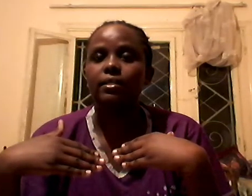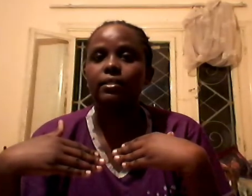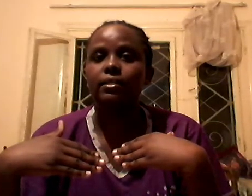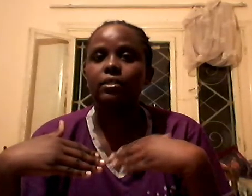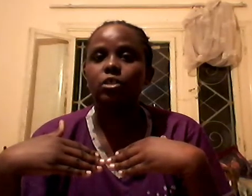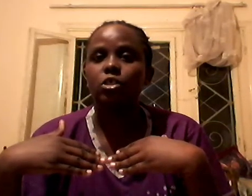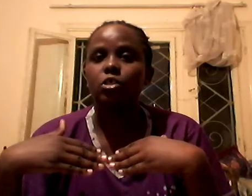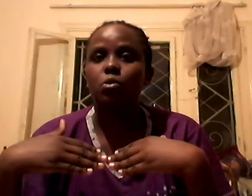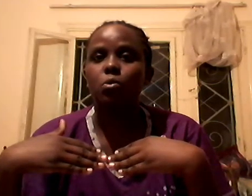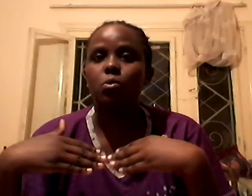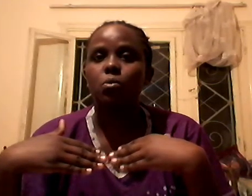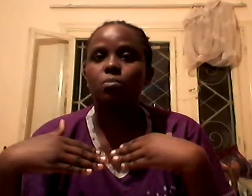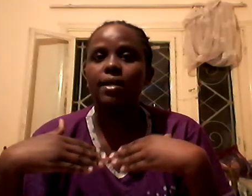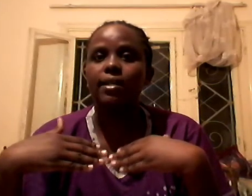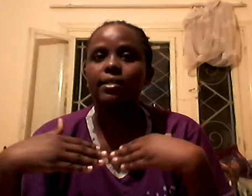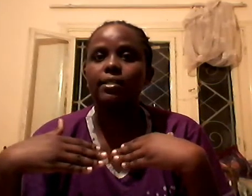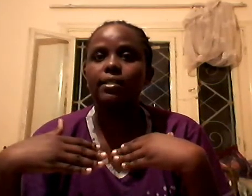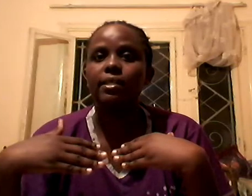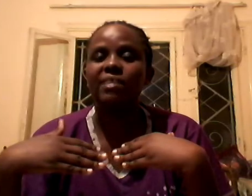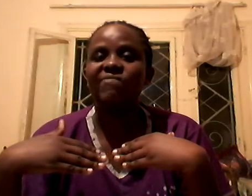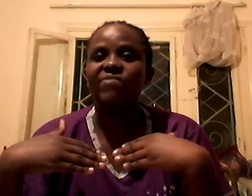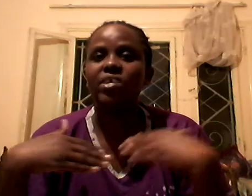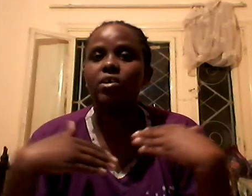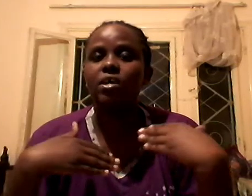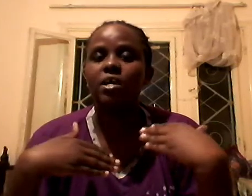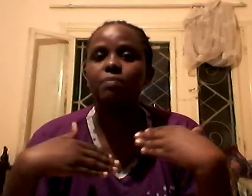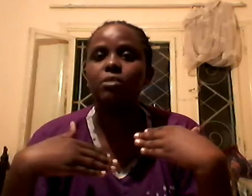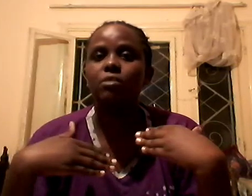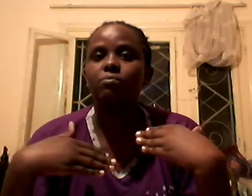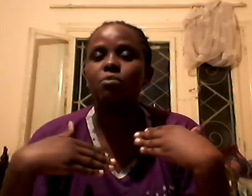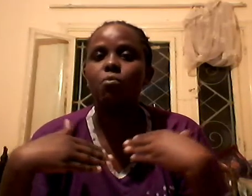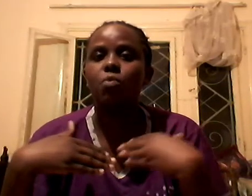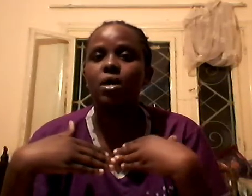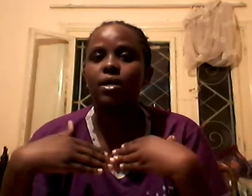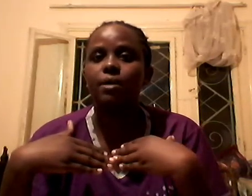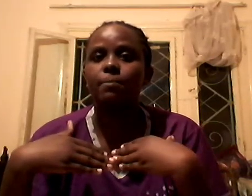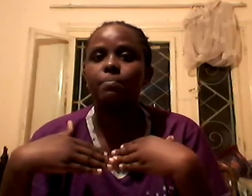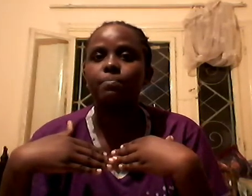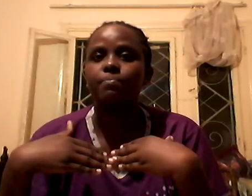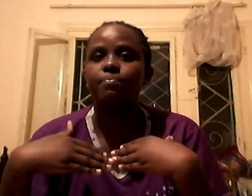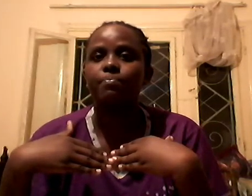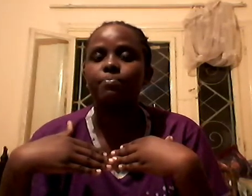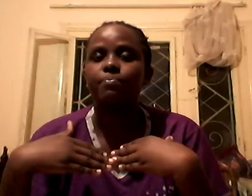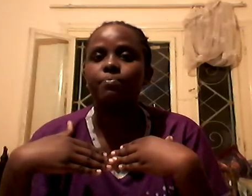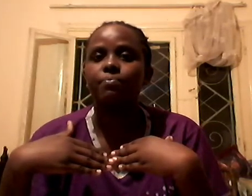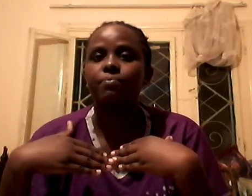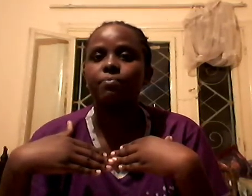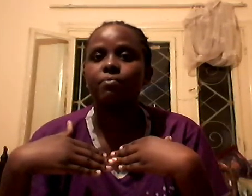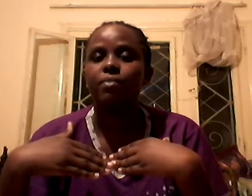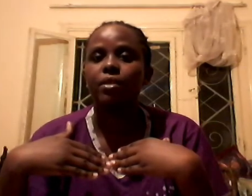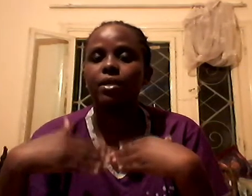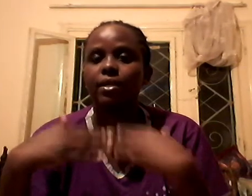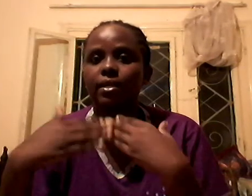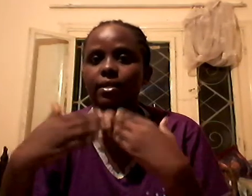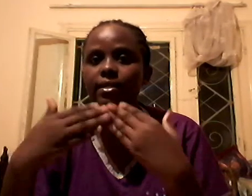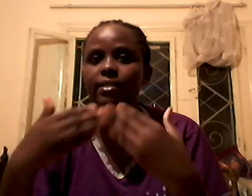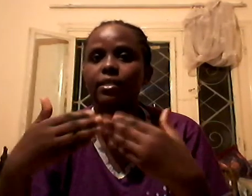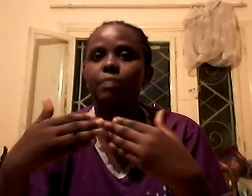So, at least if he comes from work, let him